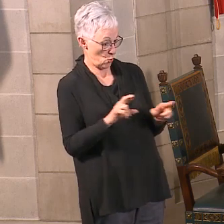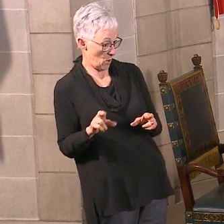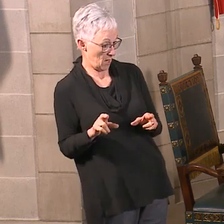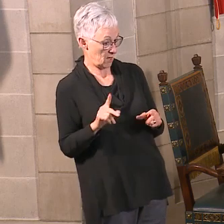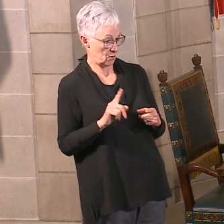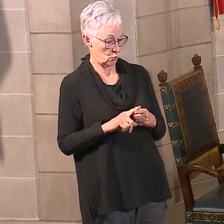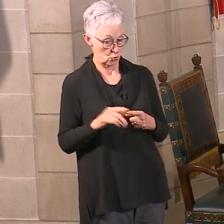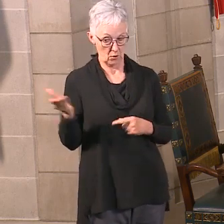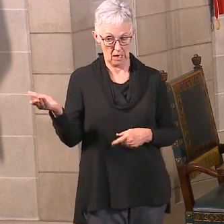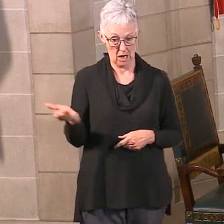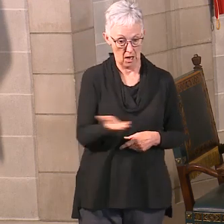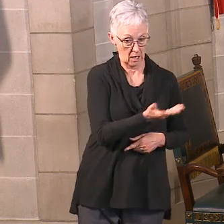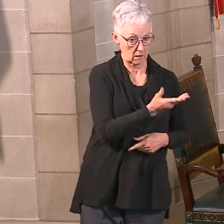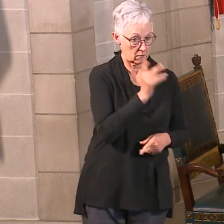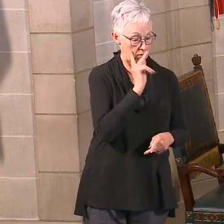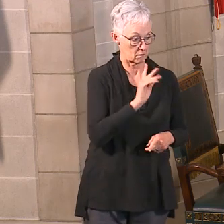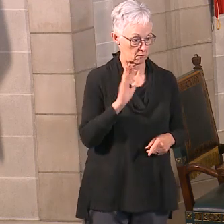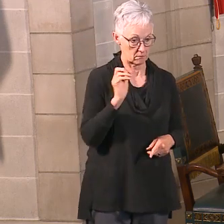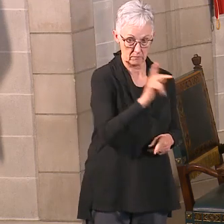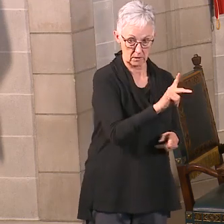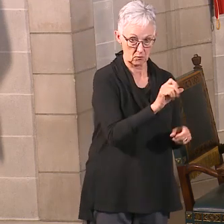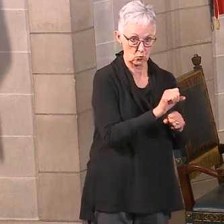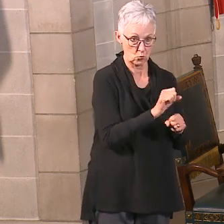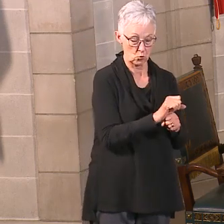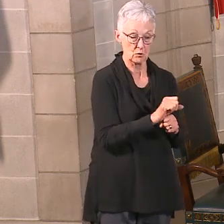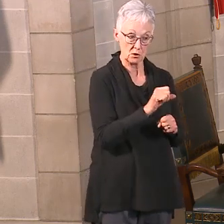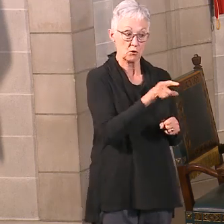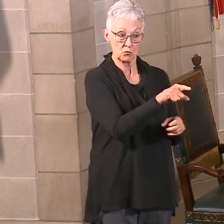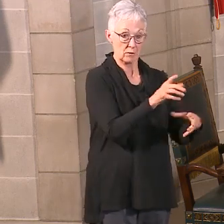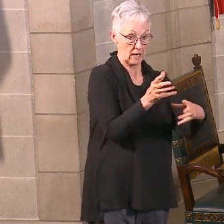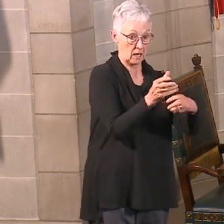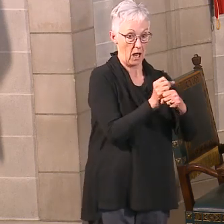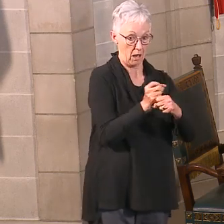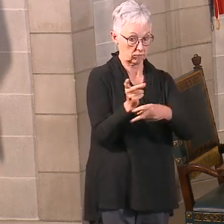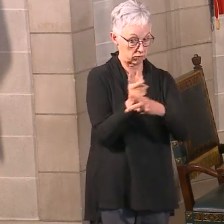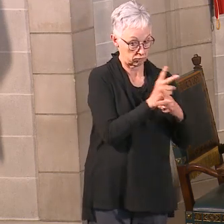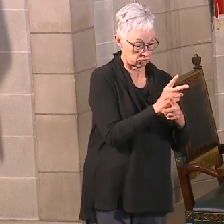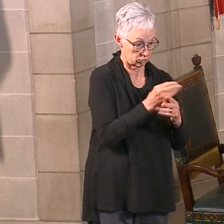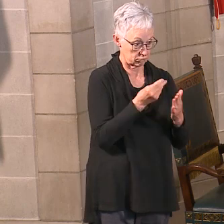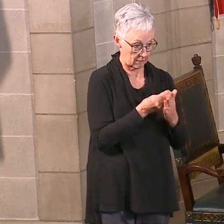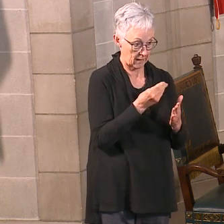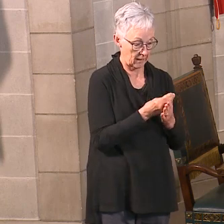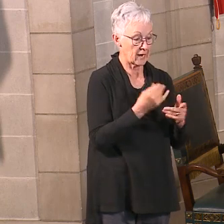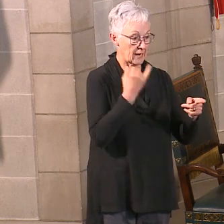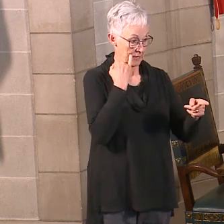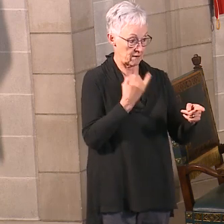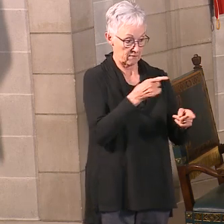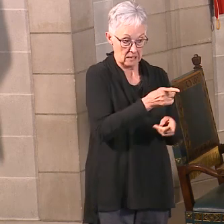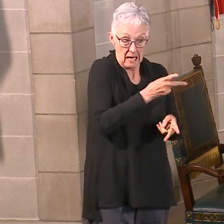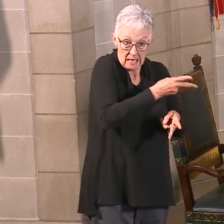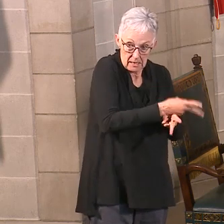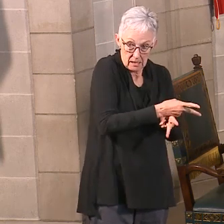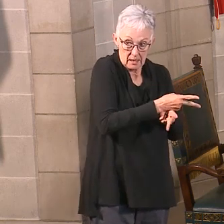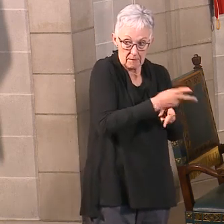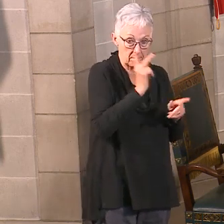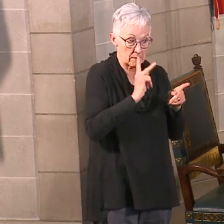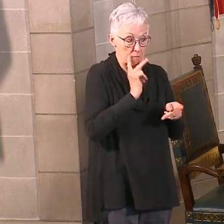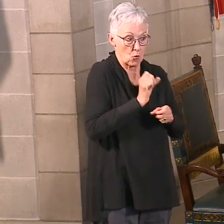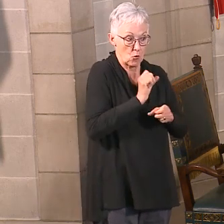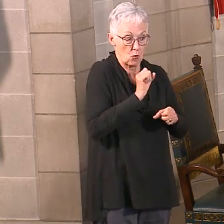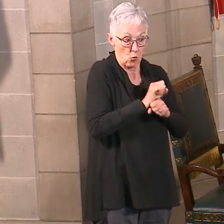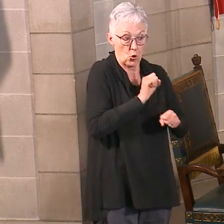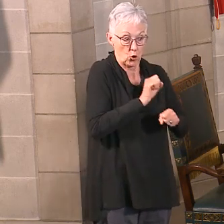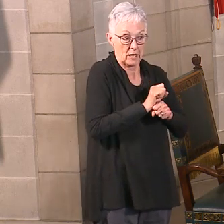their loans. They're going be looking to be able to keep those people on board. And as part of that program, if they keep those people on board, those loans will be forgiven. So it will